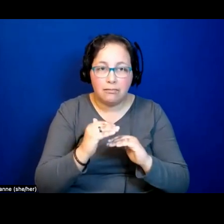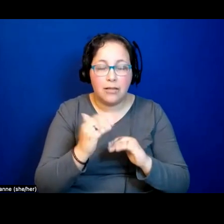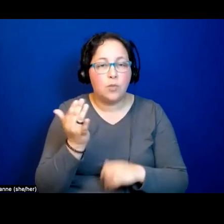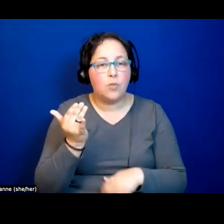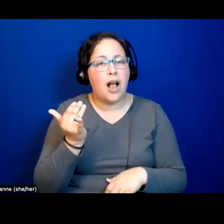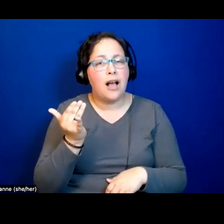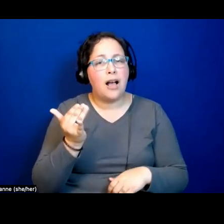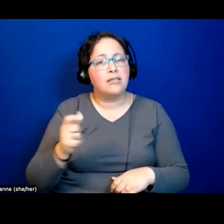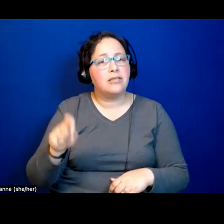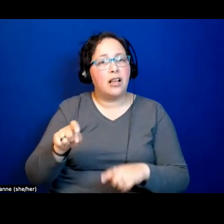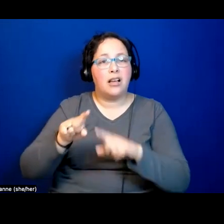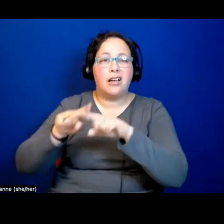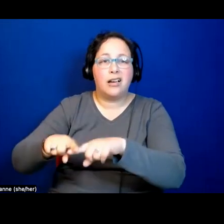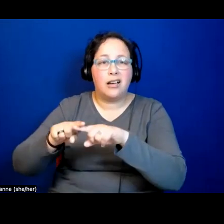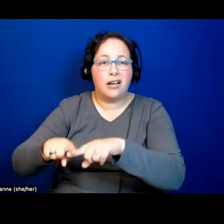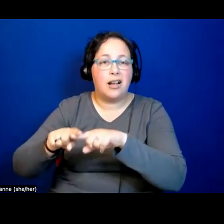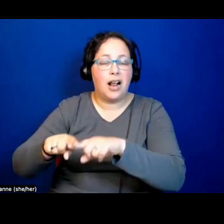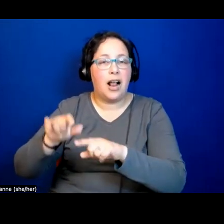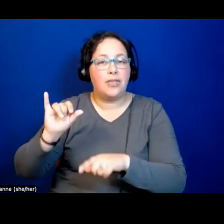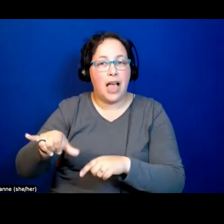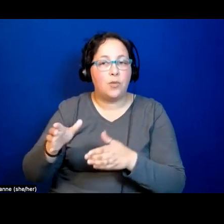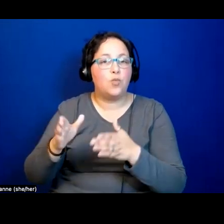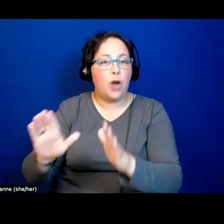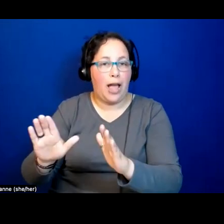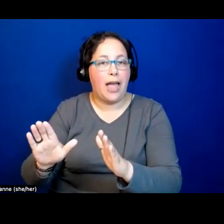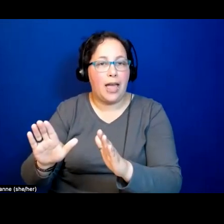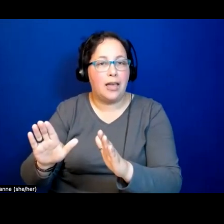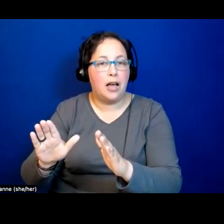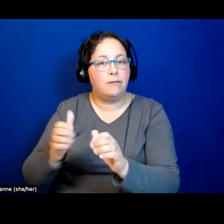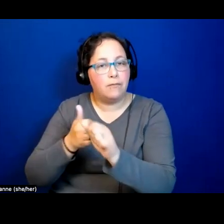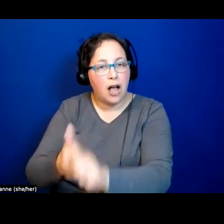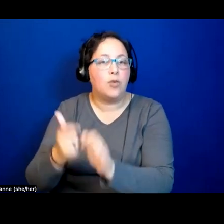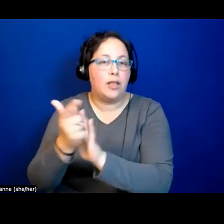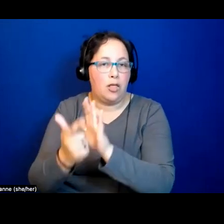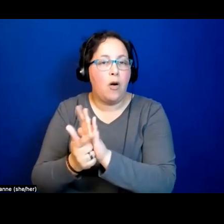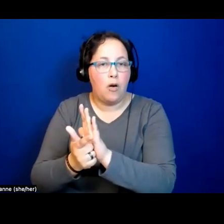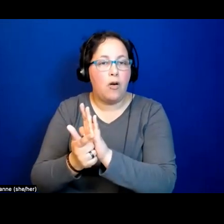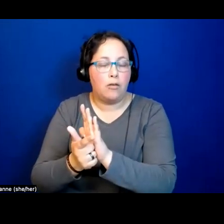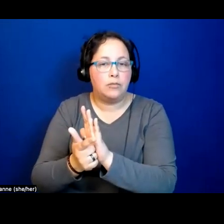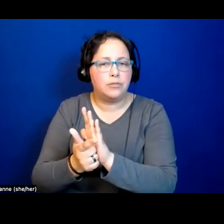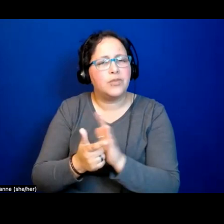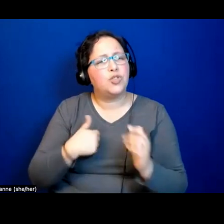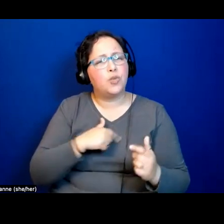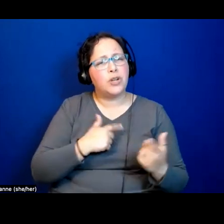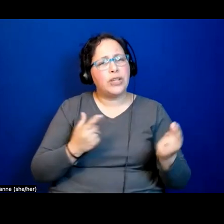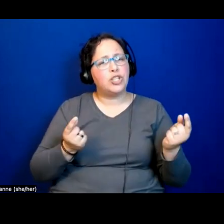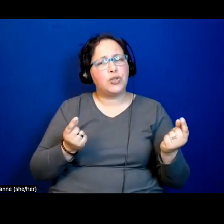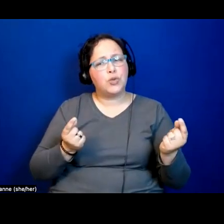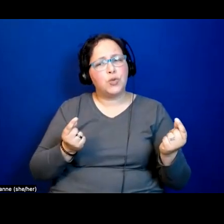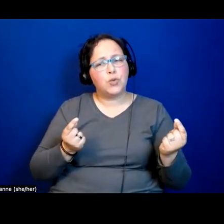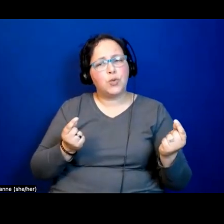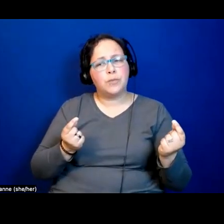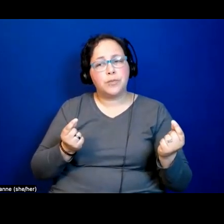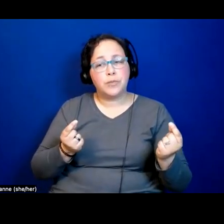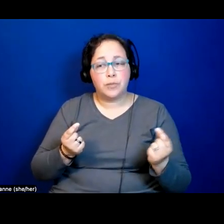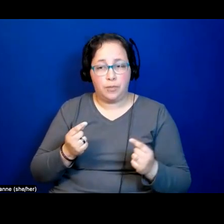reliance on that colonial modality of law. So what then can we do outside the law,